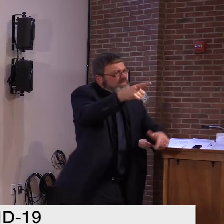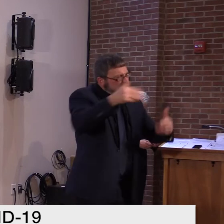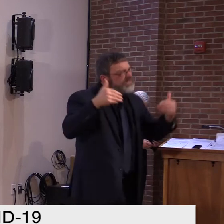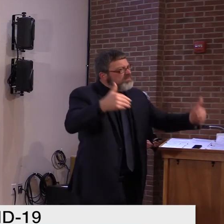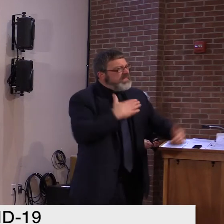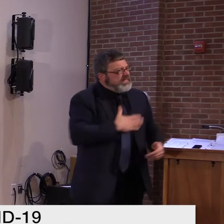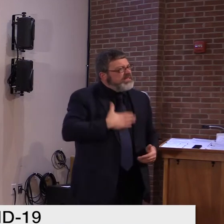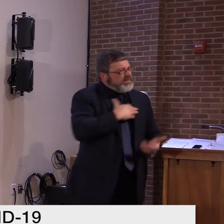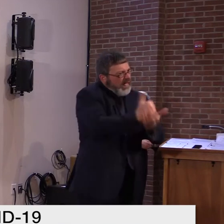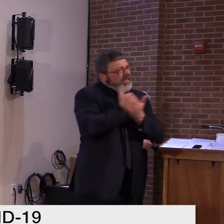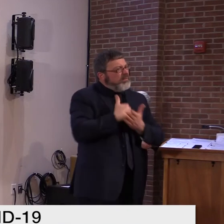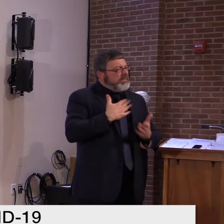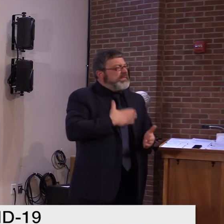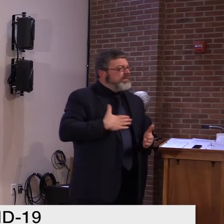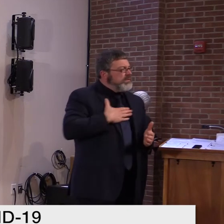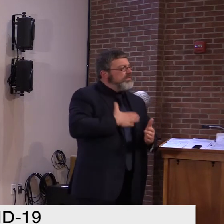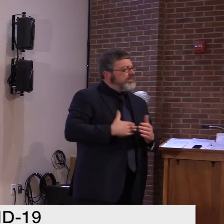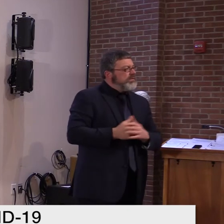Dr. Levine.